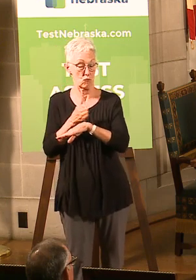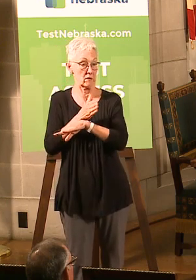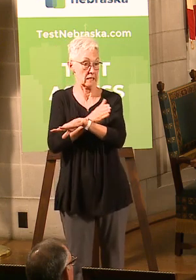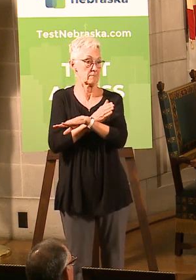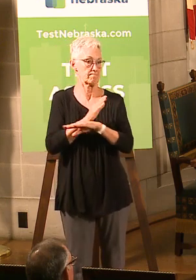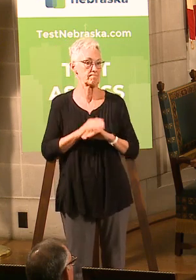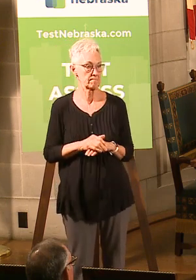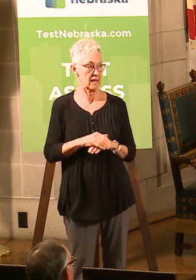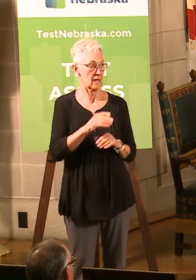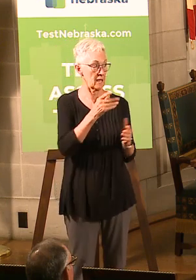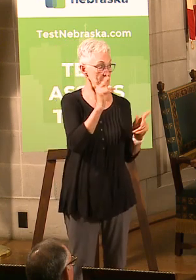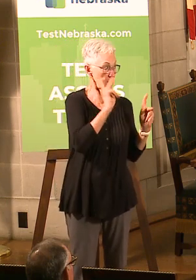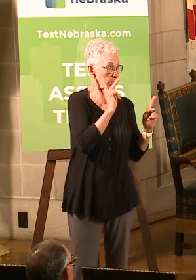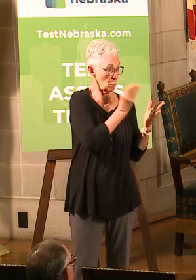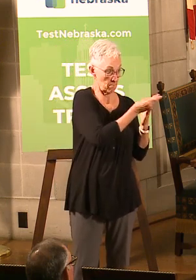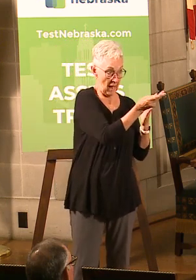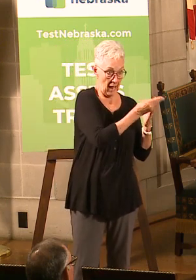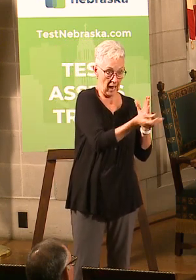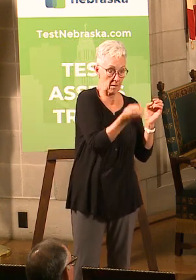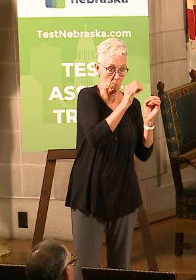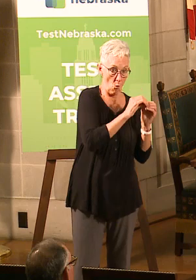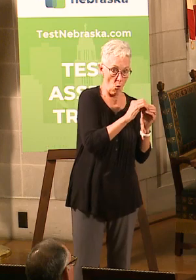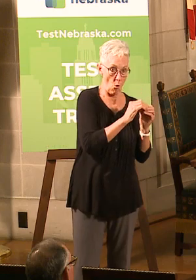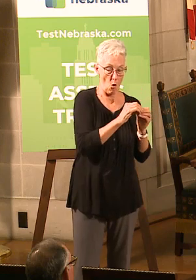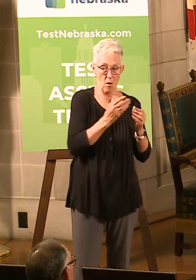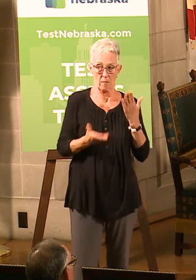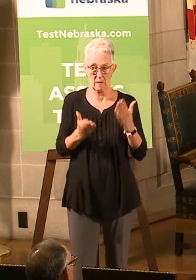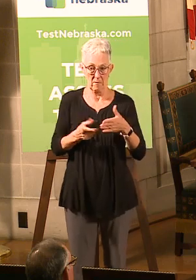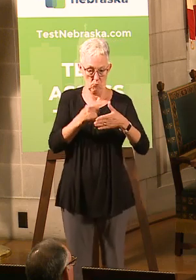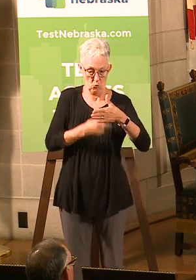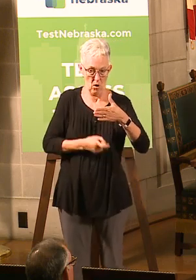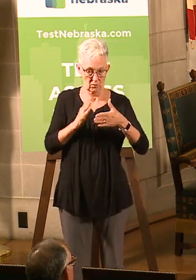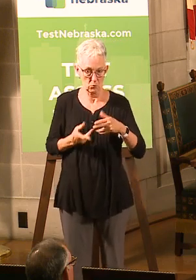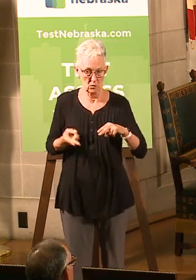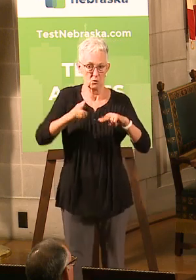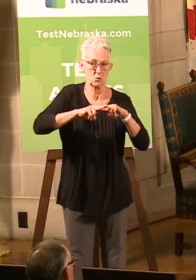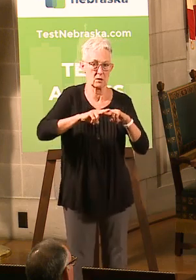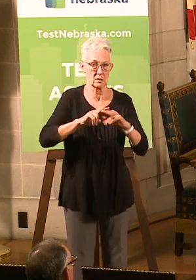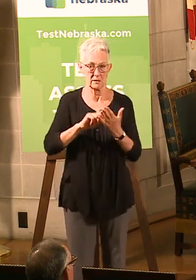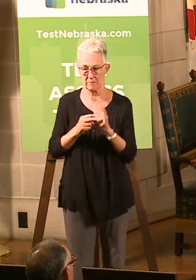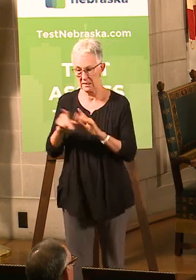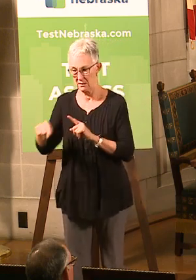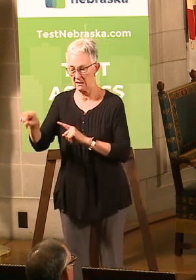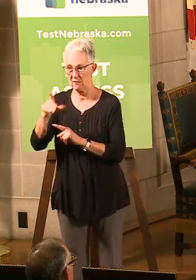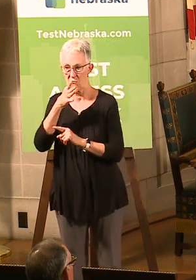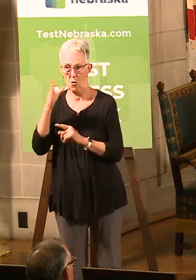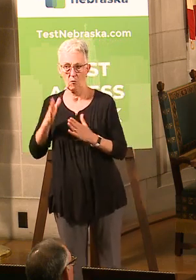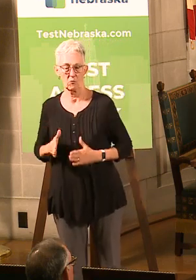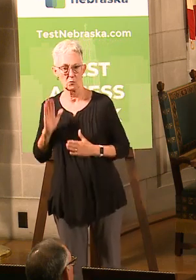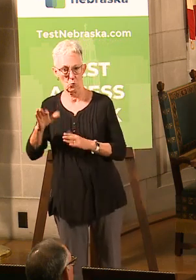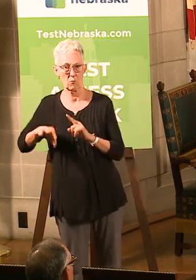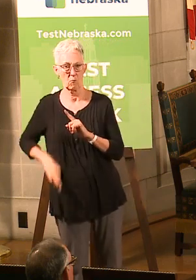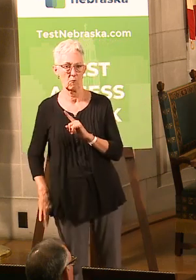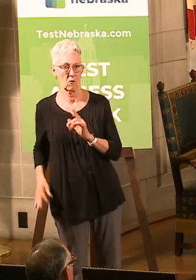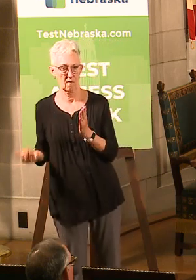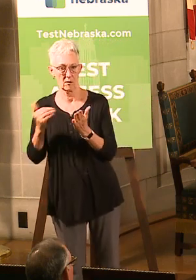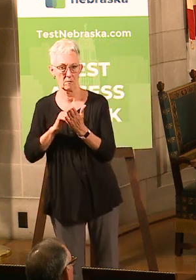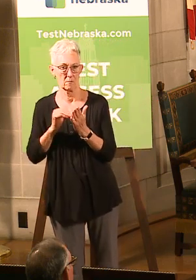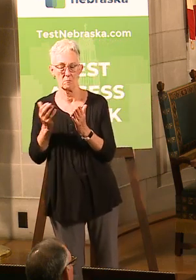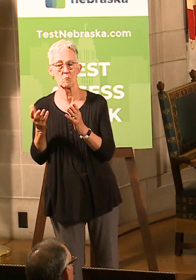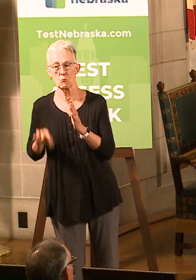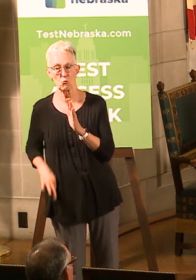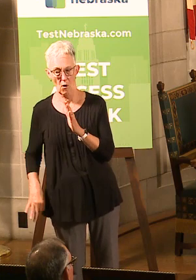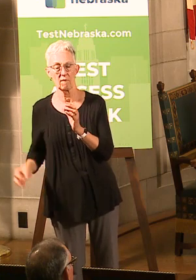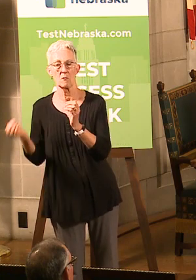the demand picks up, hopefully the price will pick up also. I got one final quick. You said it was a first-come, first-served basis for the applicants. you have a